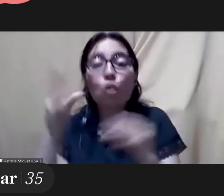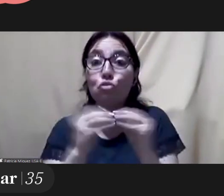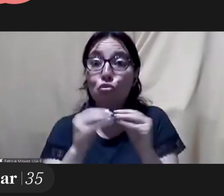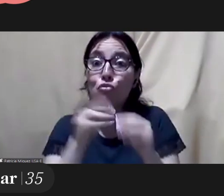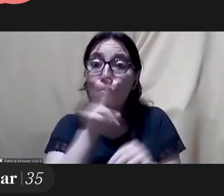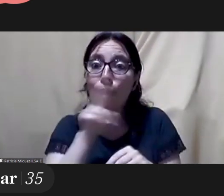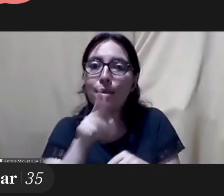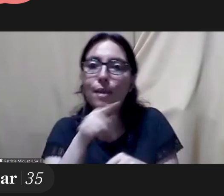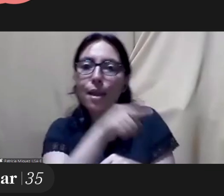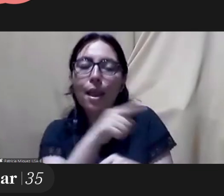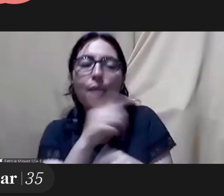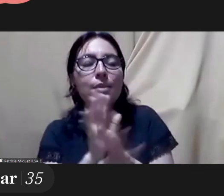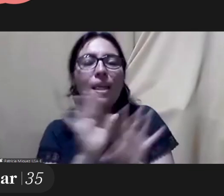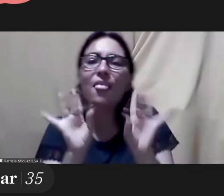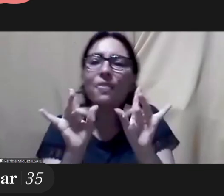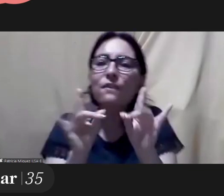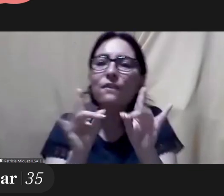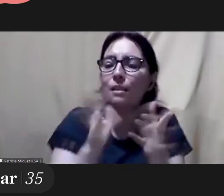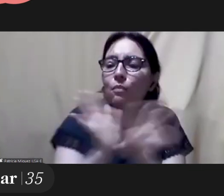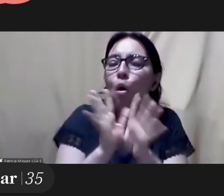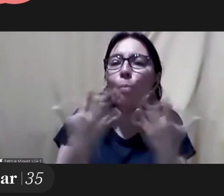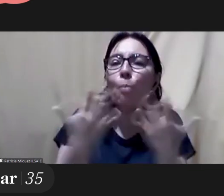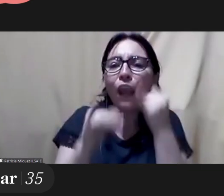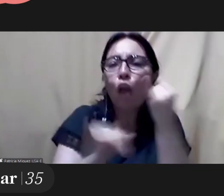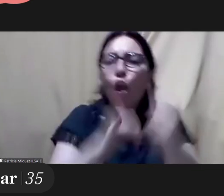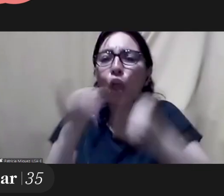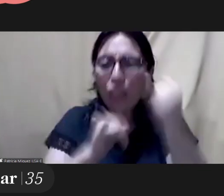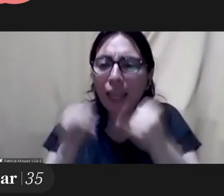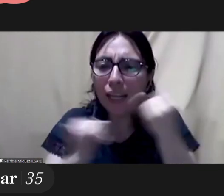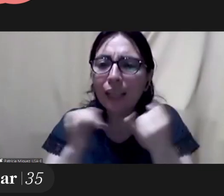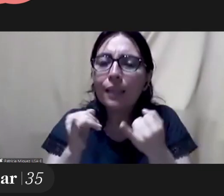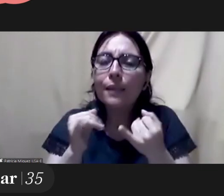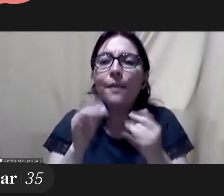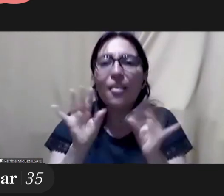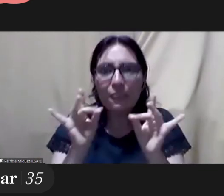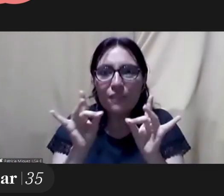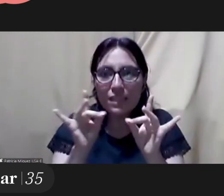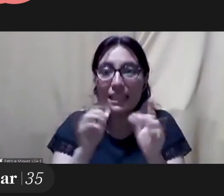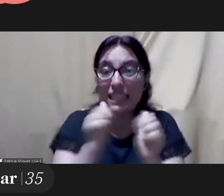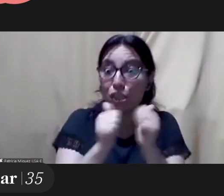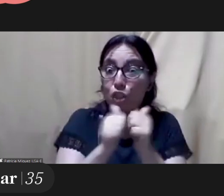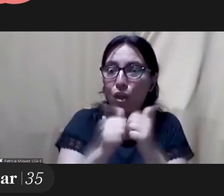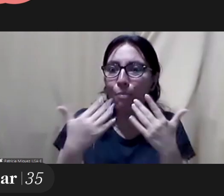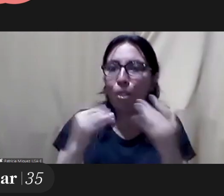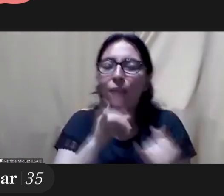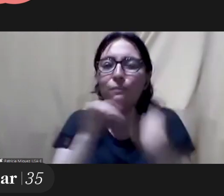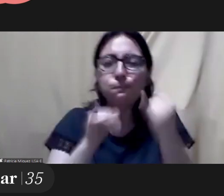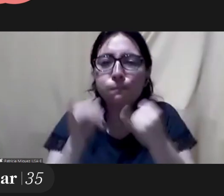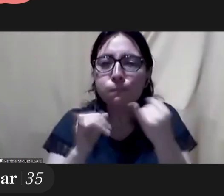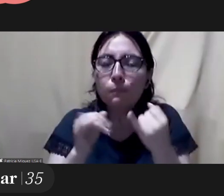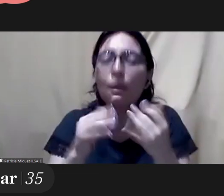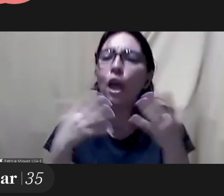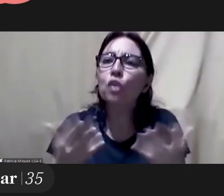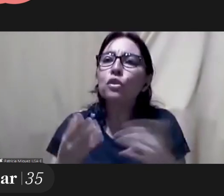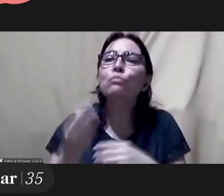women that were more difficult to put their